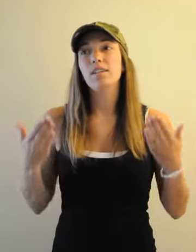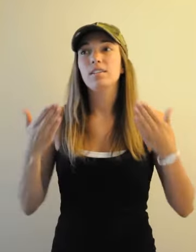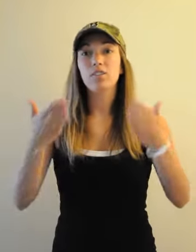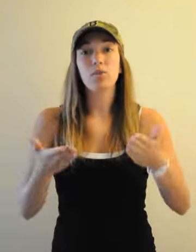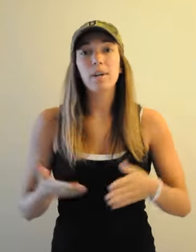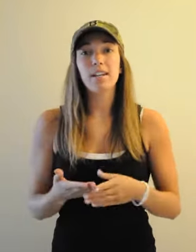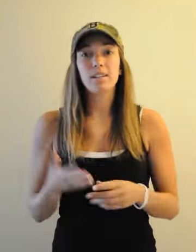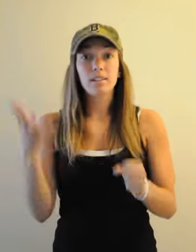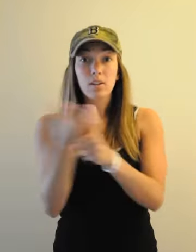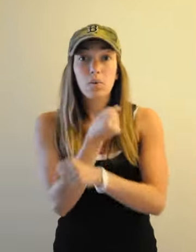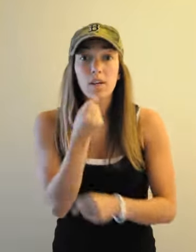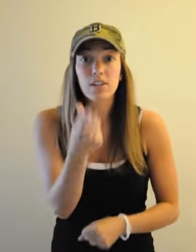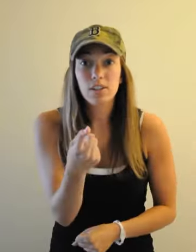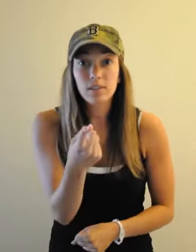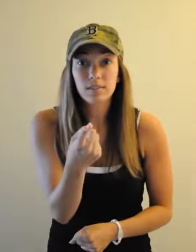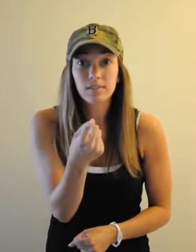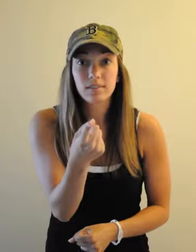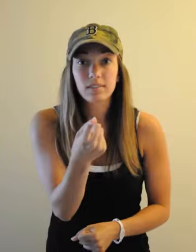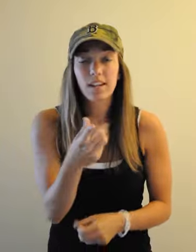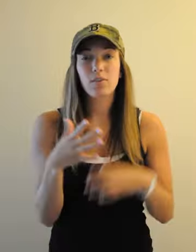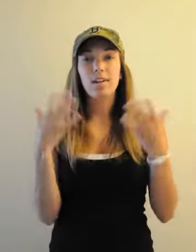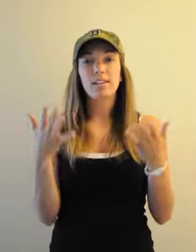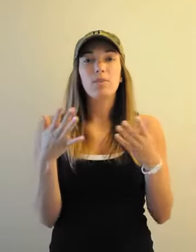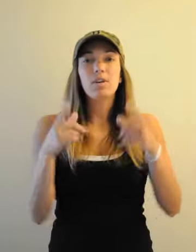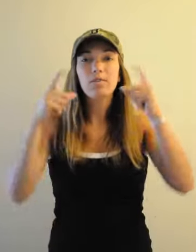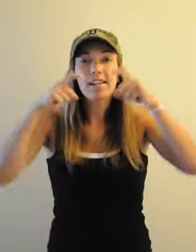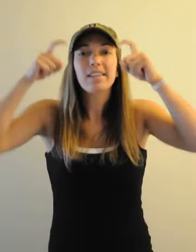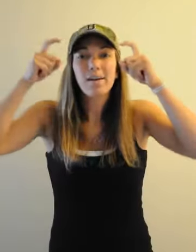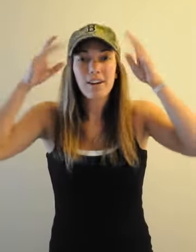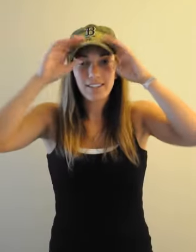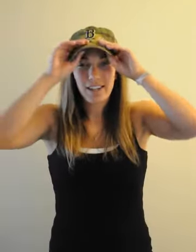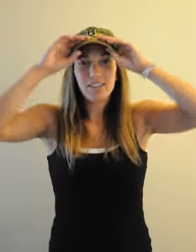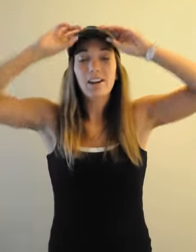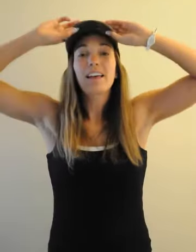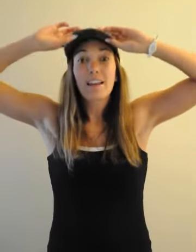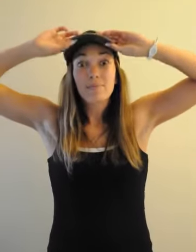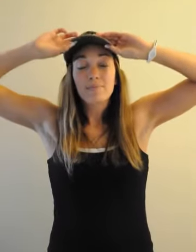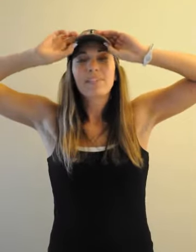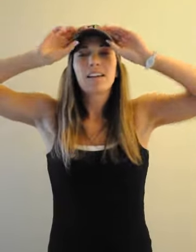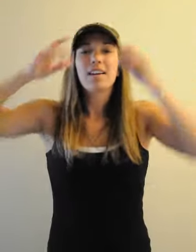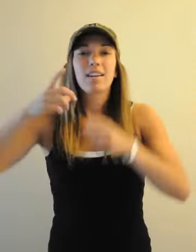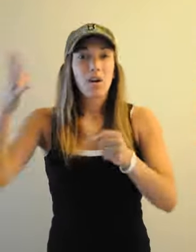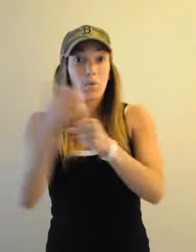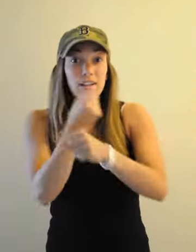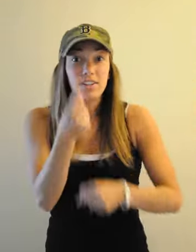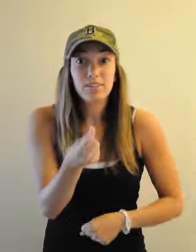did you win, win you, and you want to lean forward, raise the eyebrows again, sorry the hat. Win you,